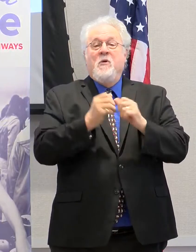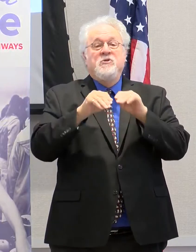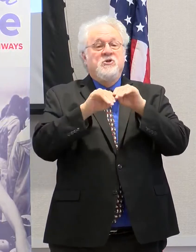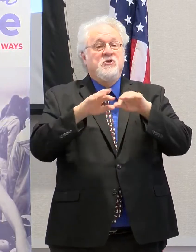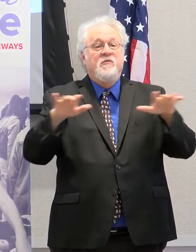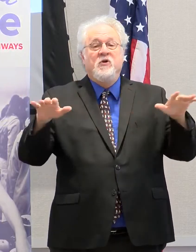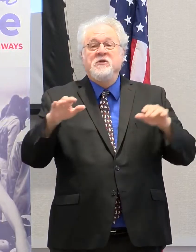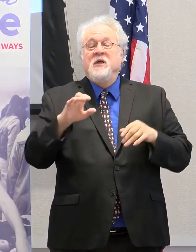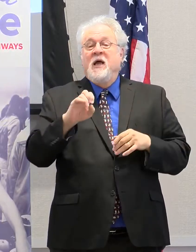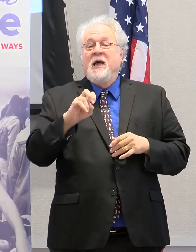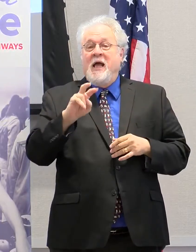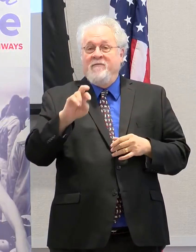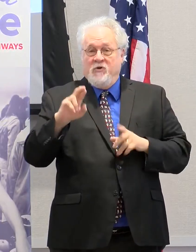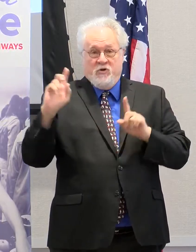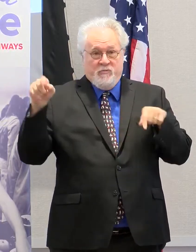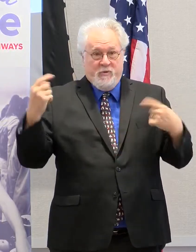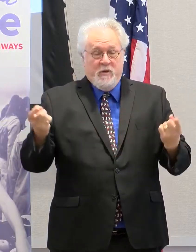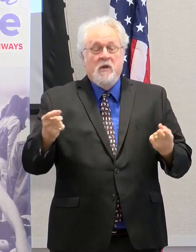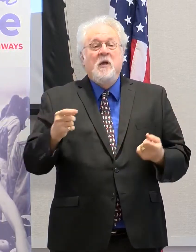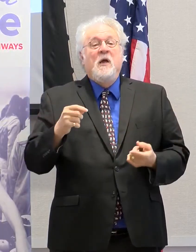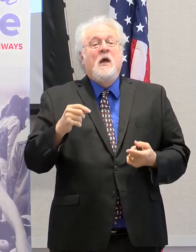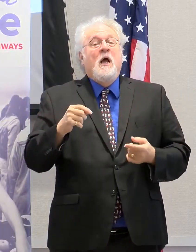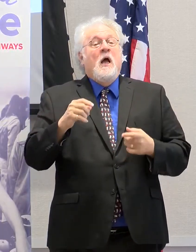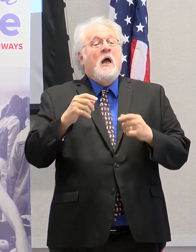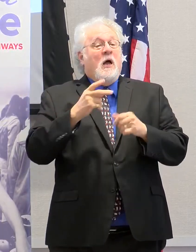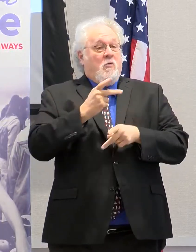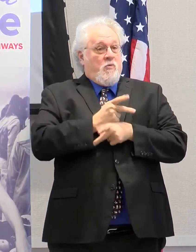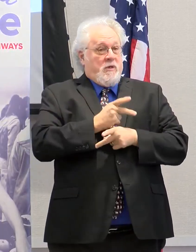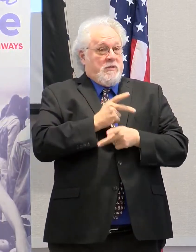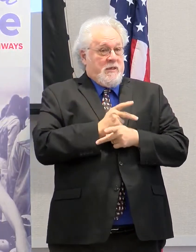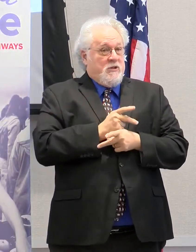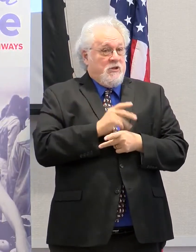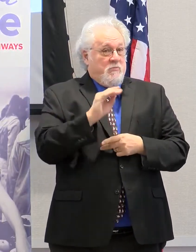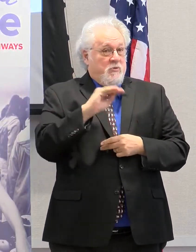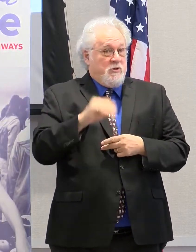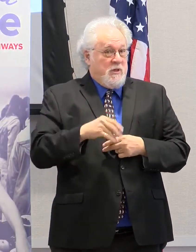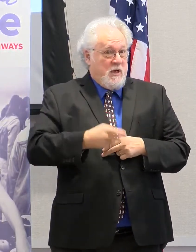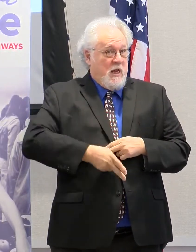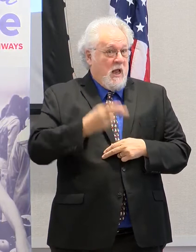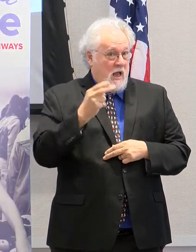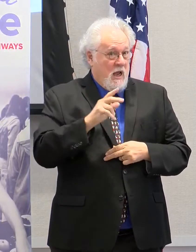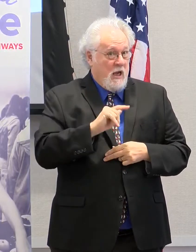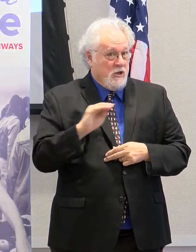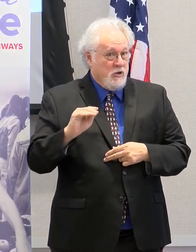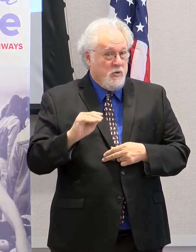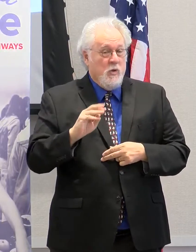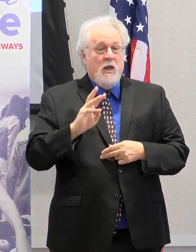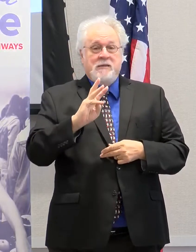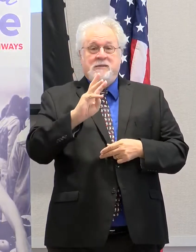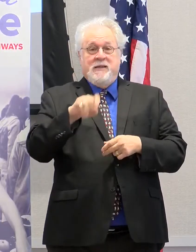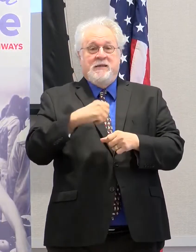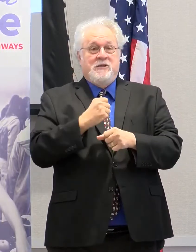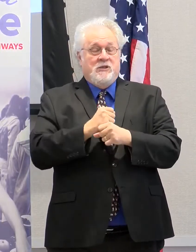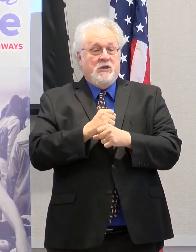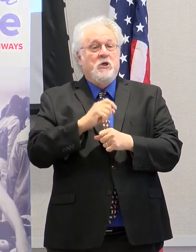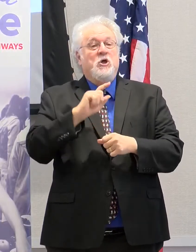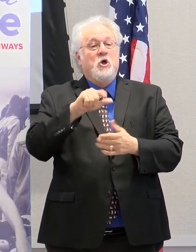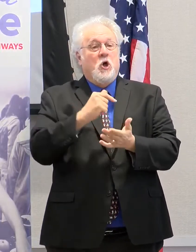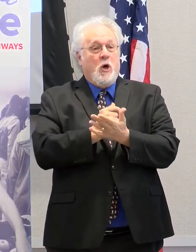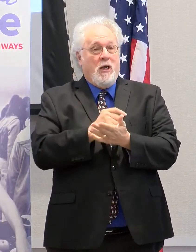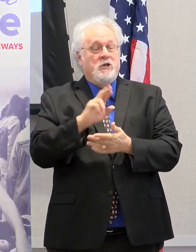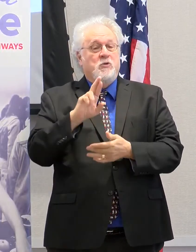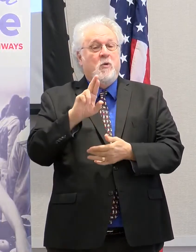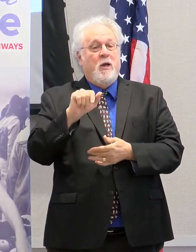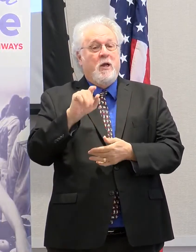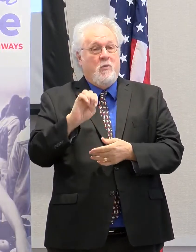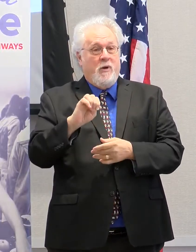Even better, retention rates were at an all-time high, and our six-year graduation rate also hit